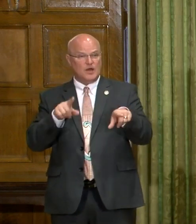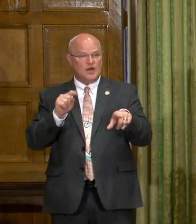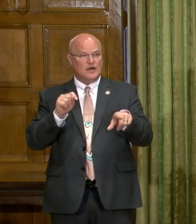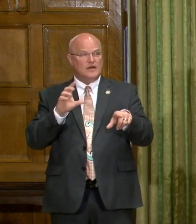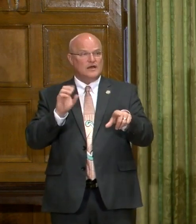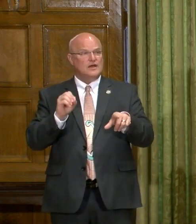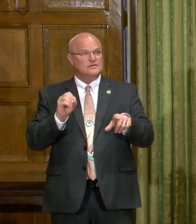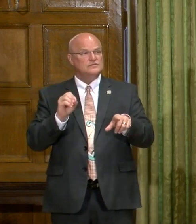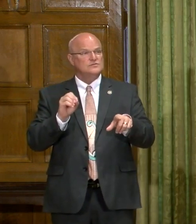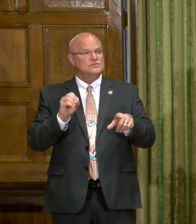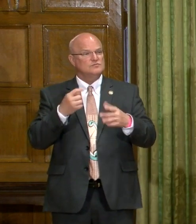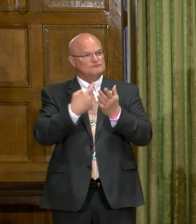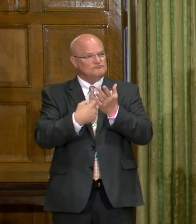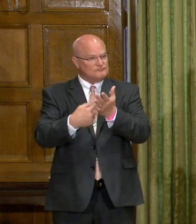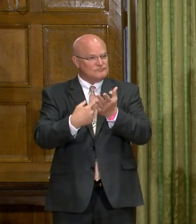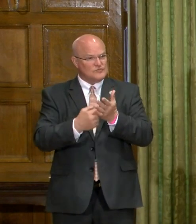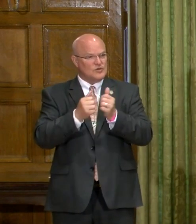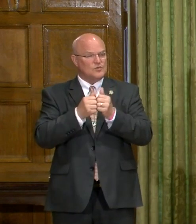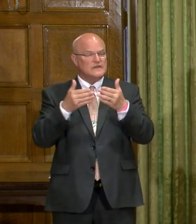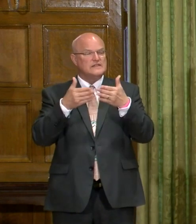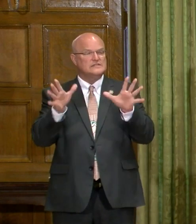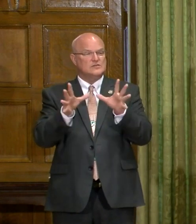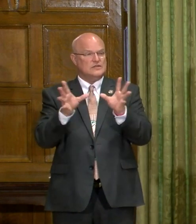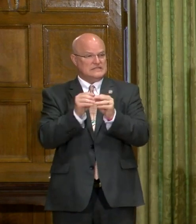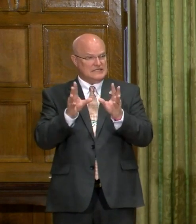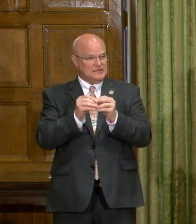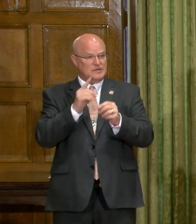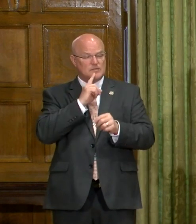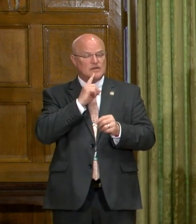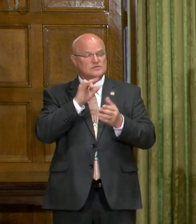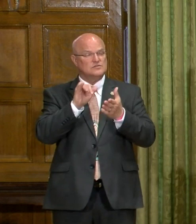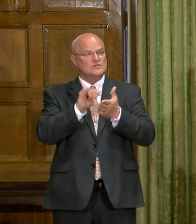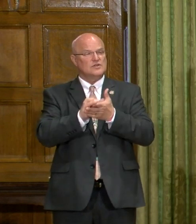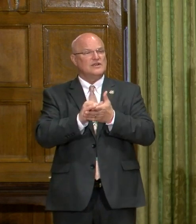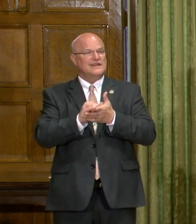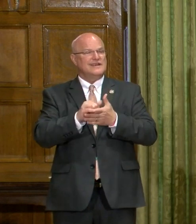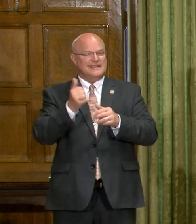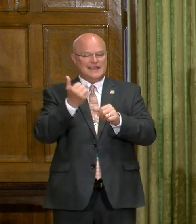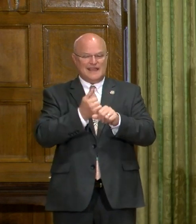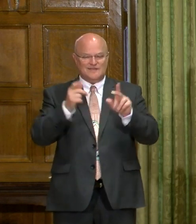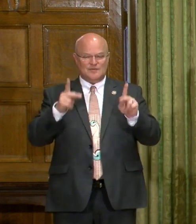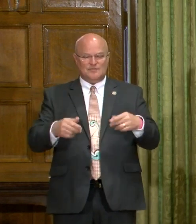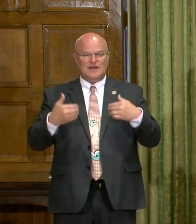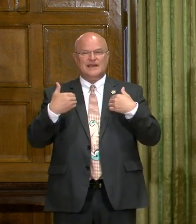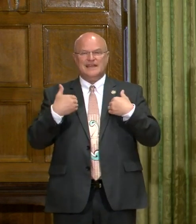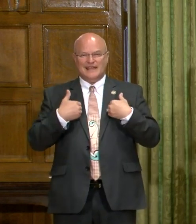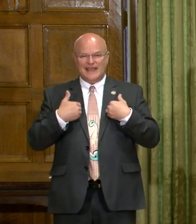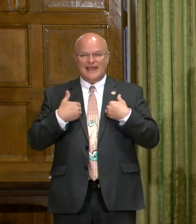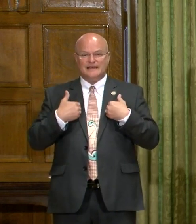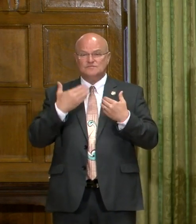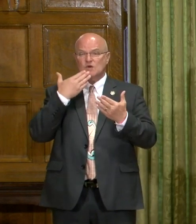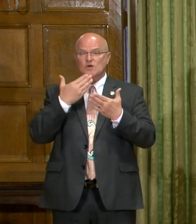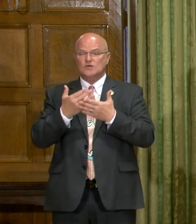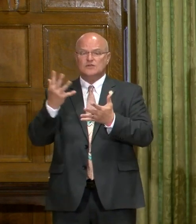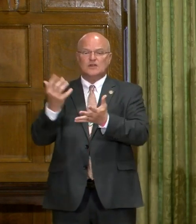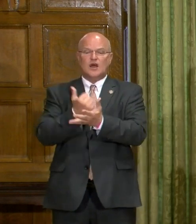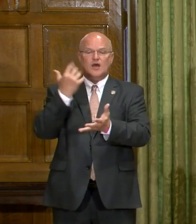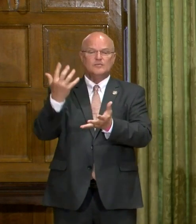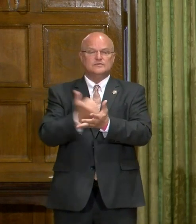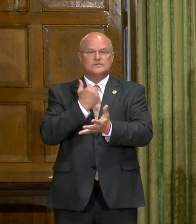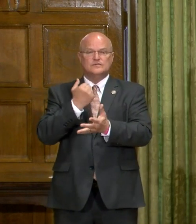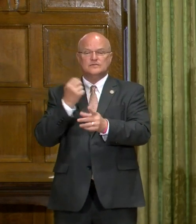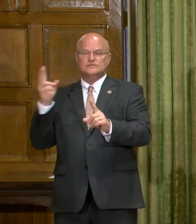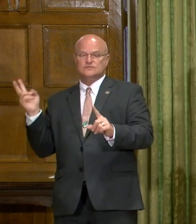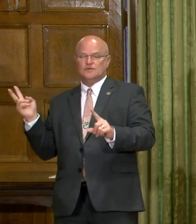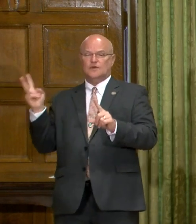to discussions with the General Assembly to make sure that everyone had a good opportunity to